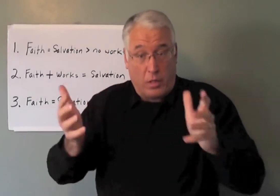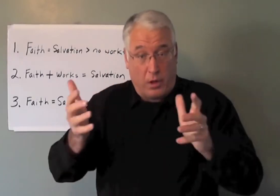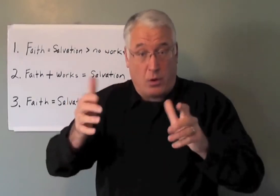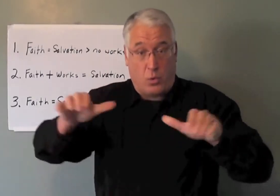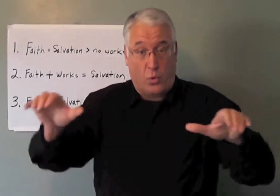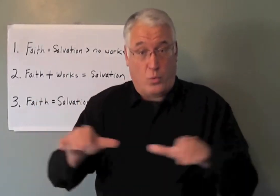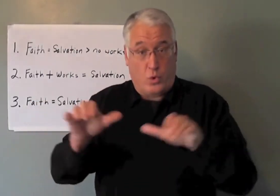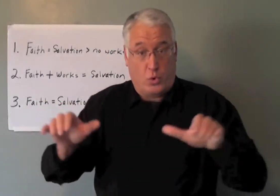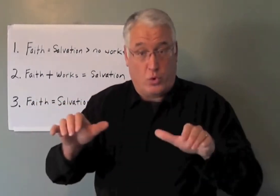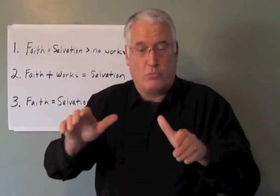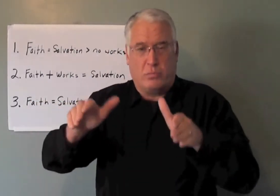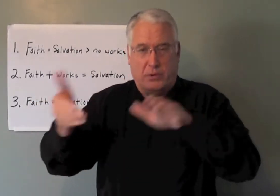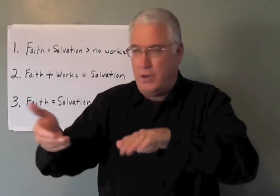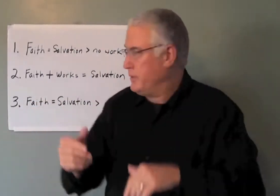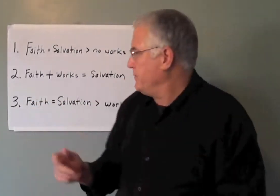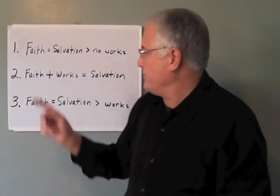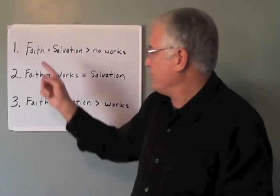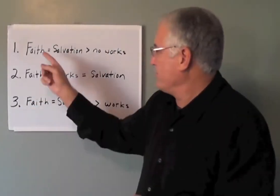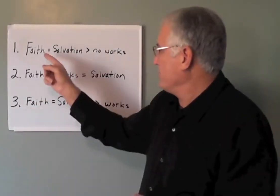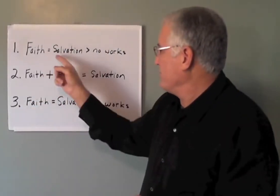faith without works is dead.